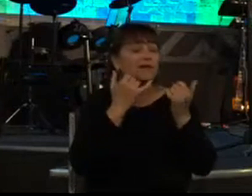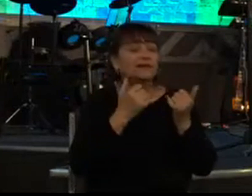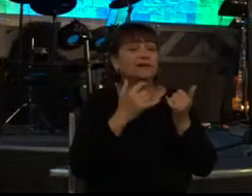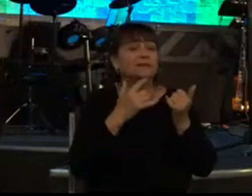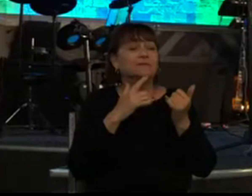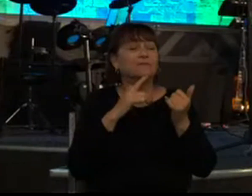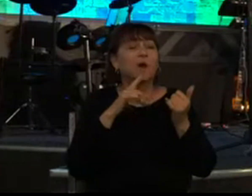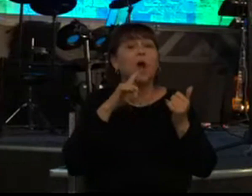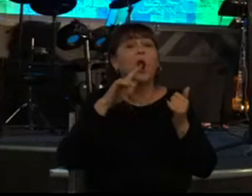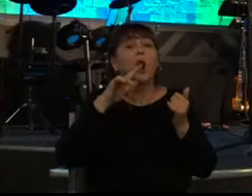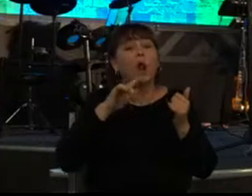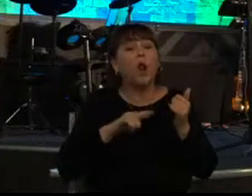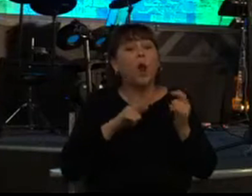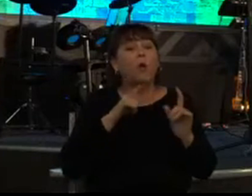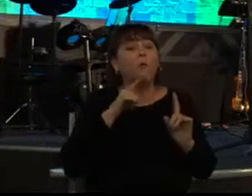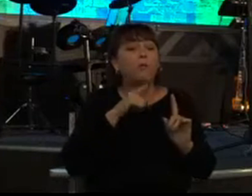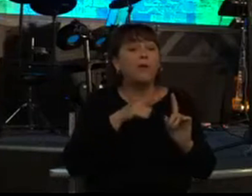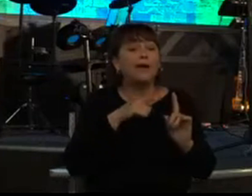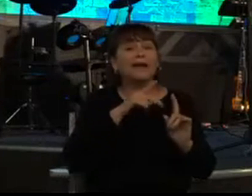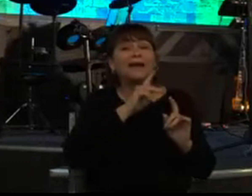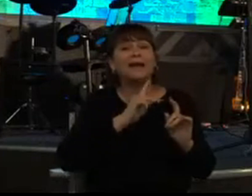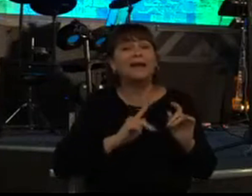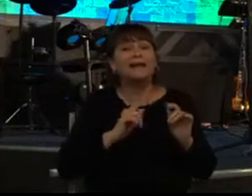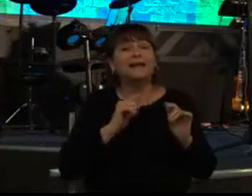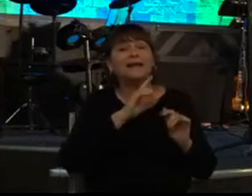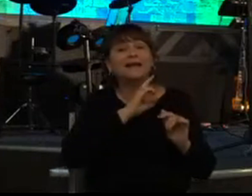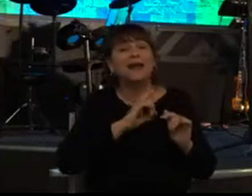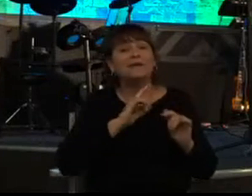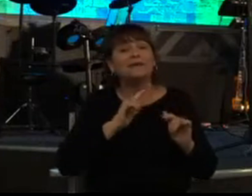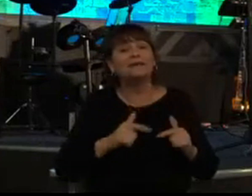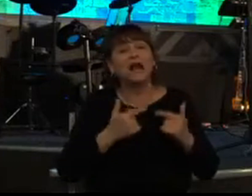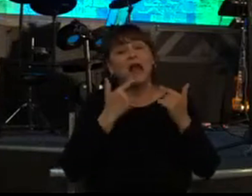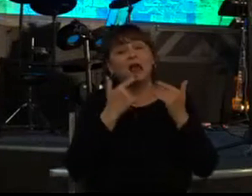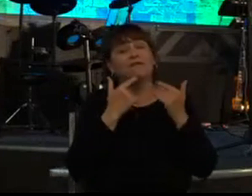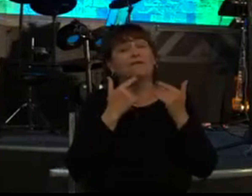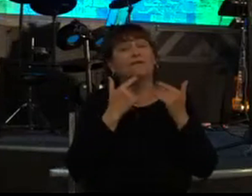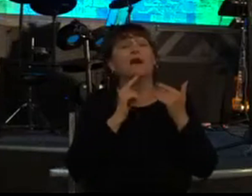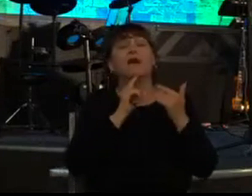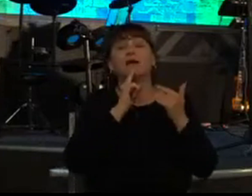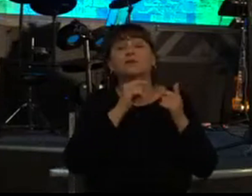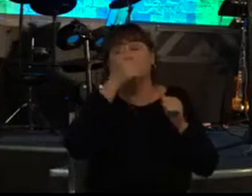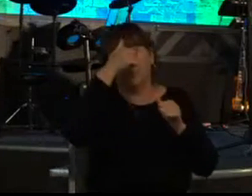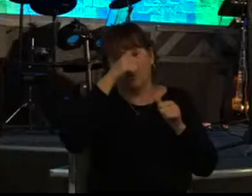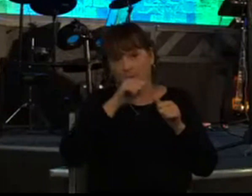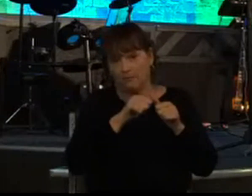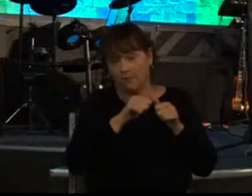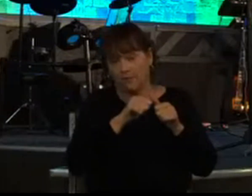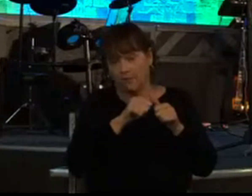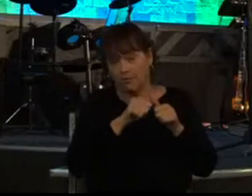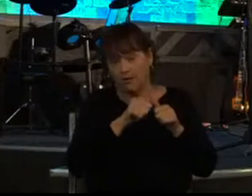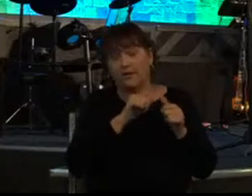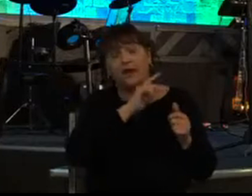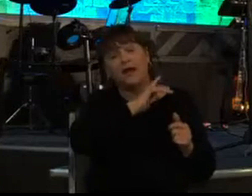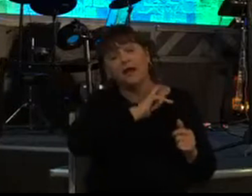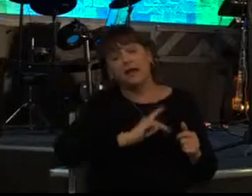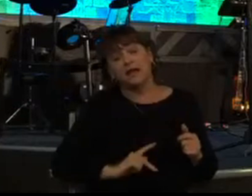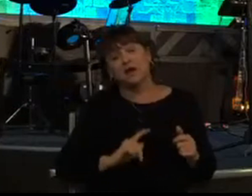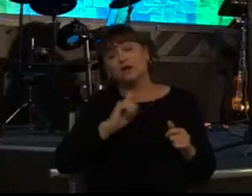point in king david's life i'm sure you remember uh that king david should have been out to battle